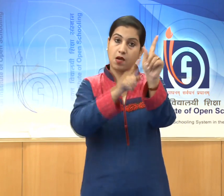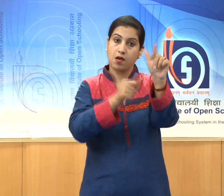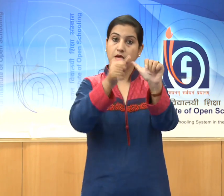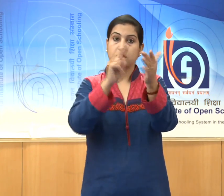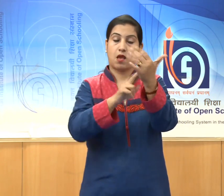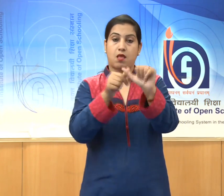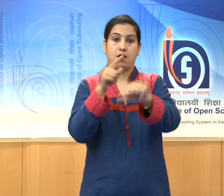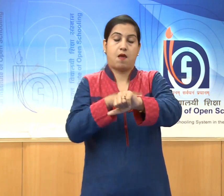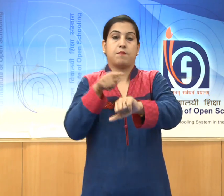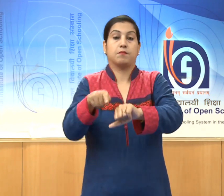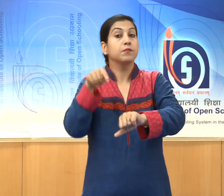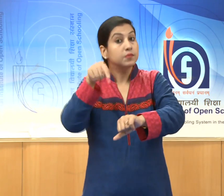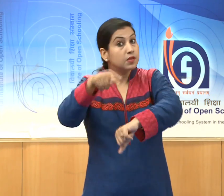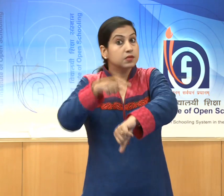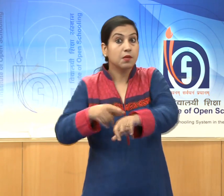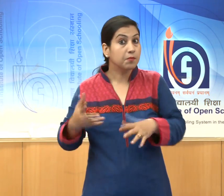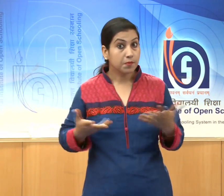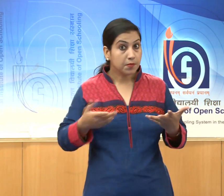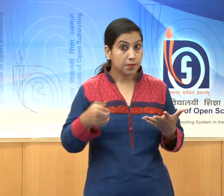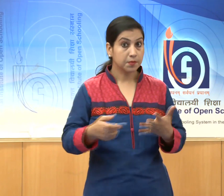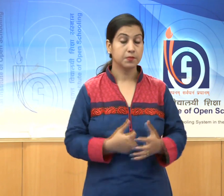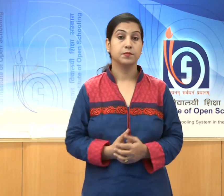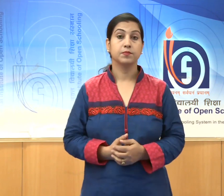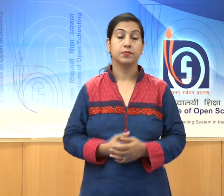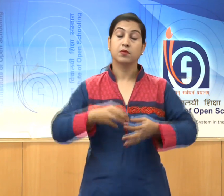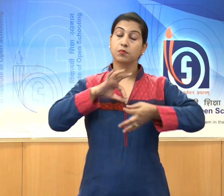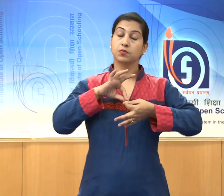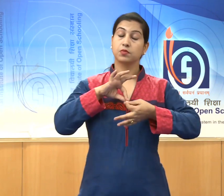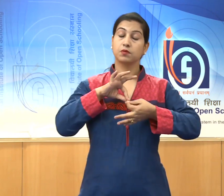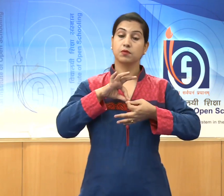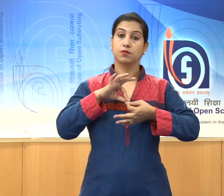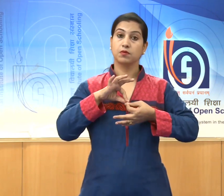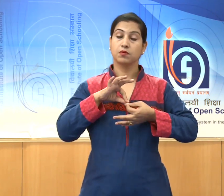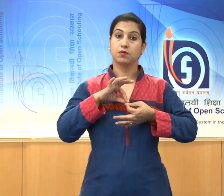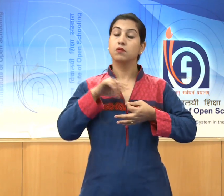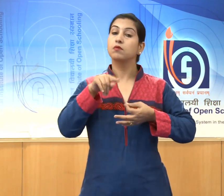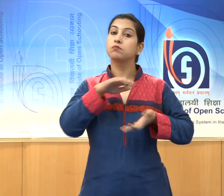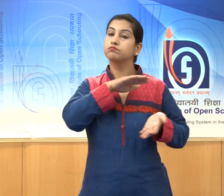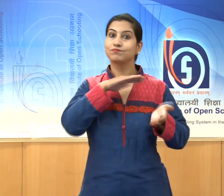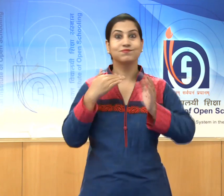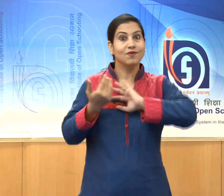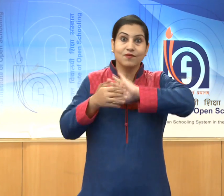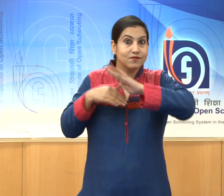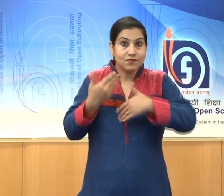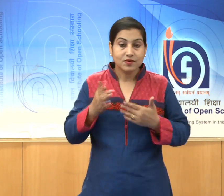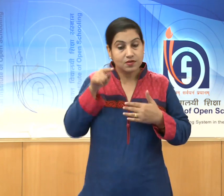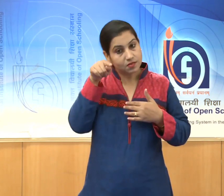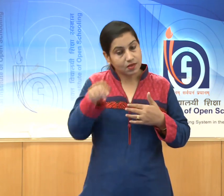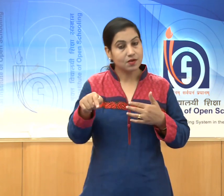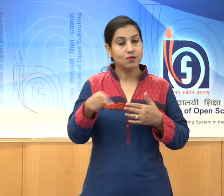In this phase, Buddha was represented in